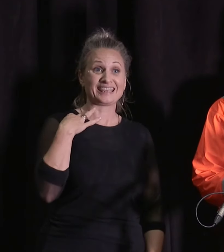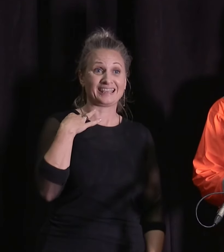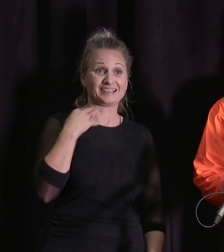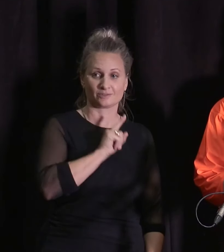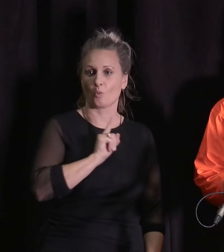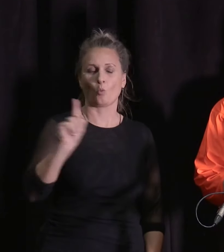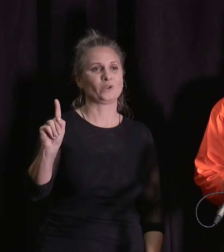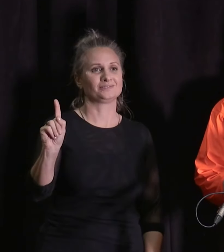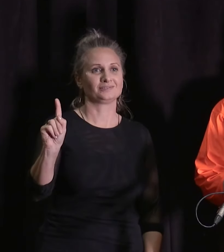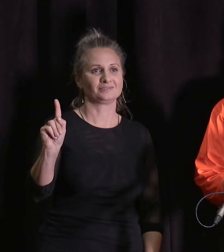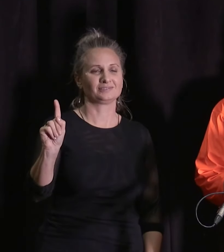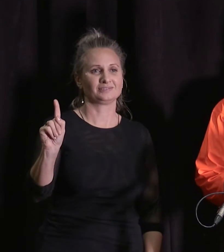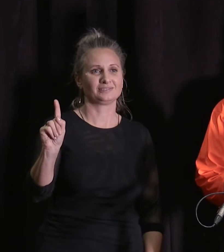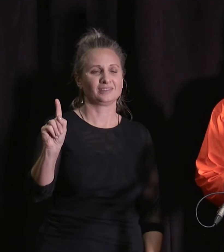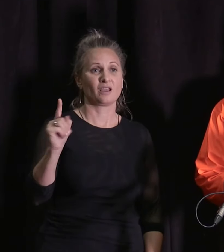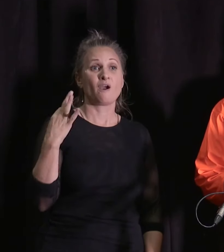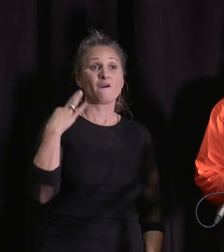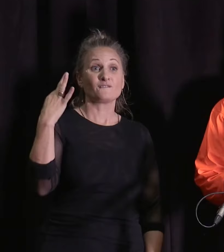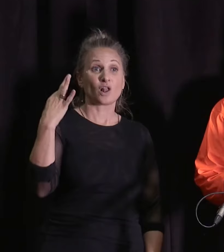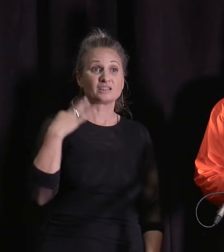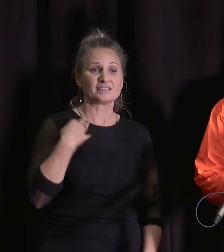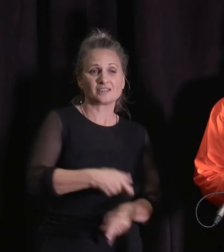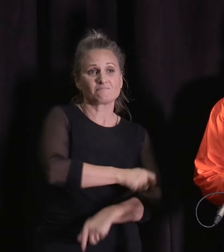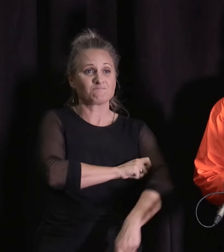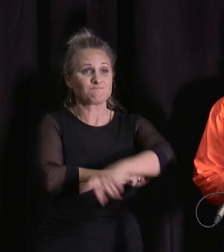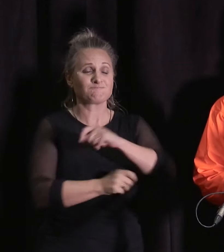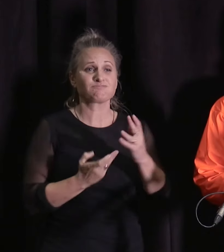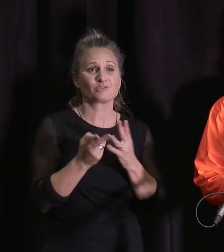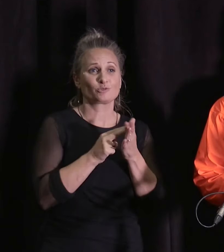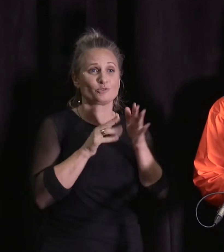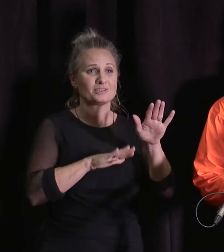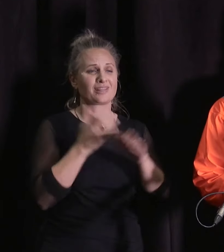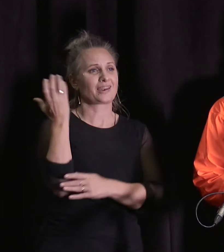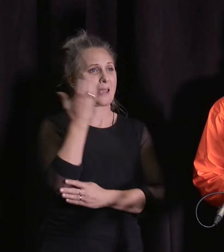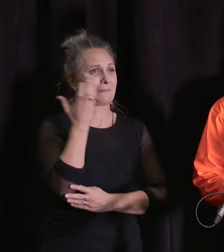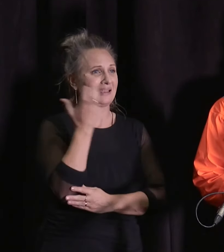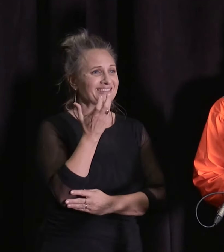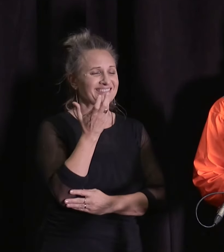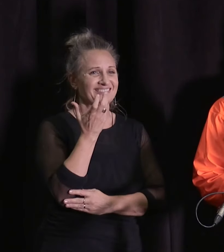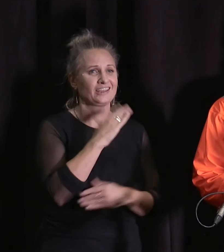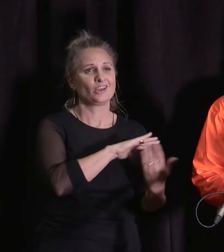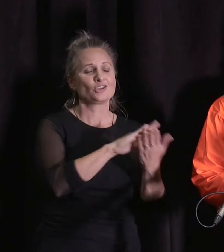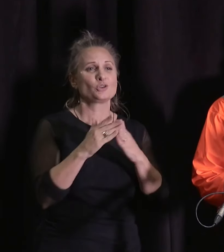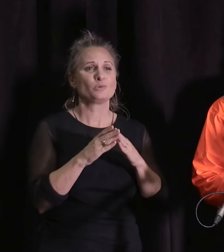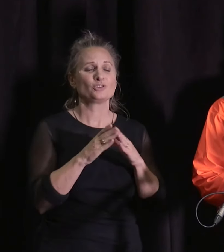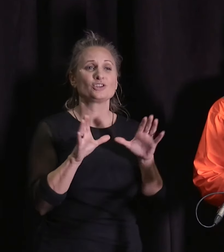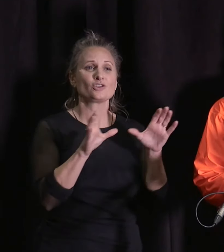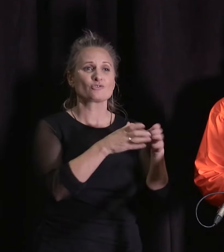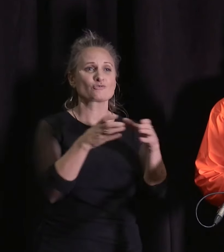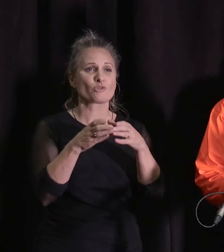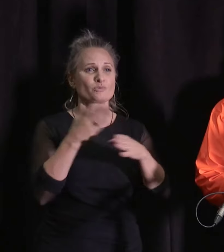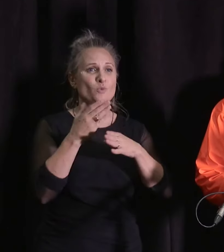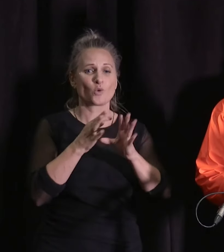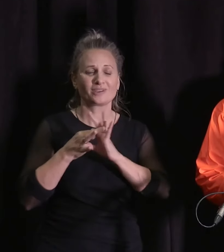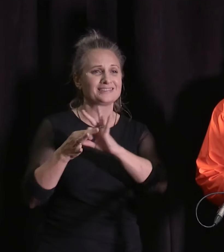volunteer response across the country has been a phenomenal one. We've seen community groups coming together to support their